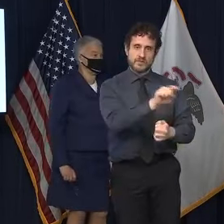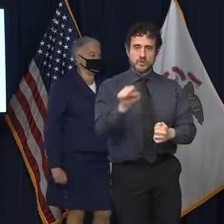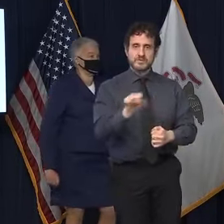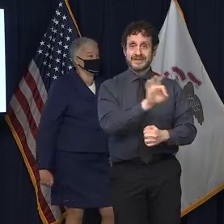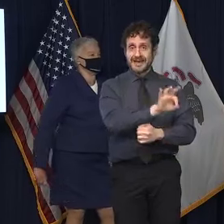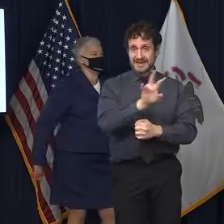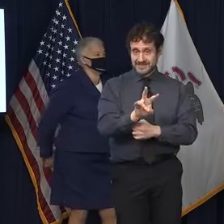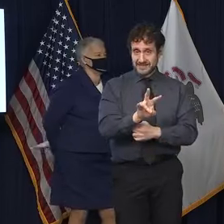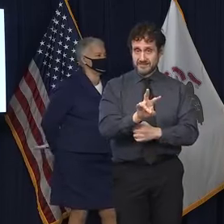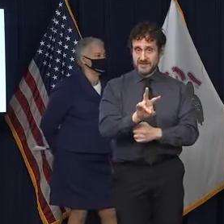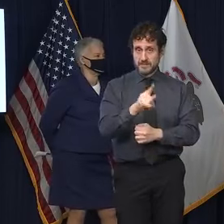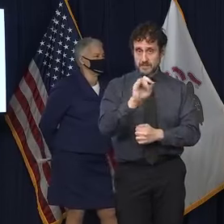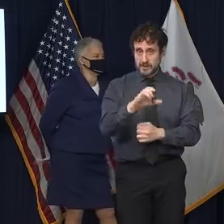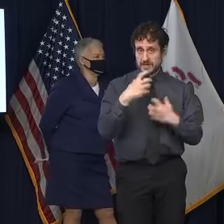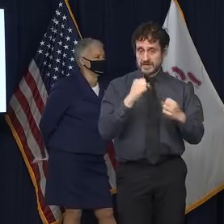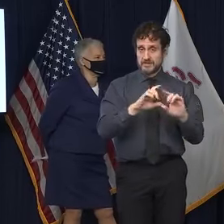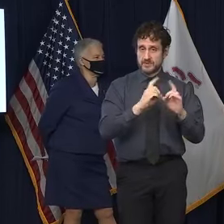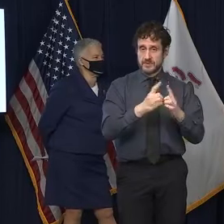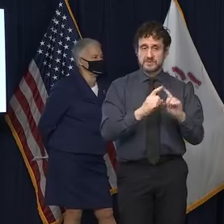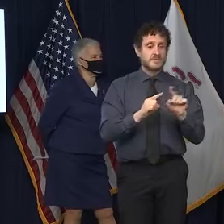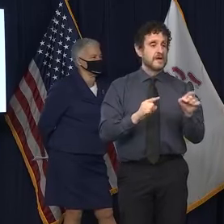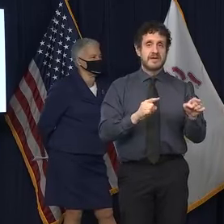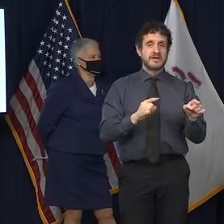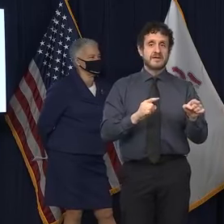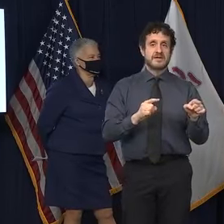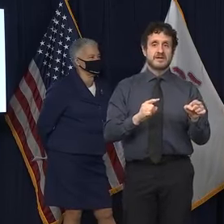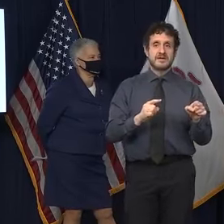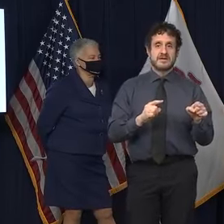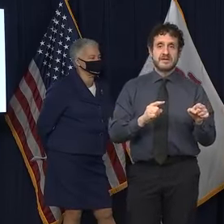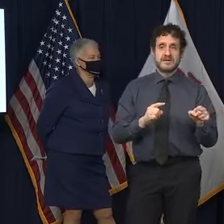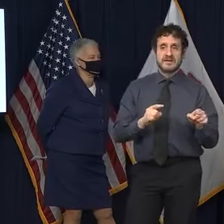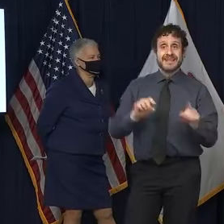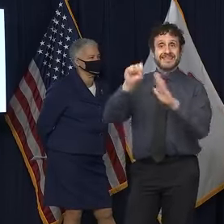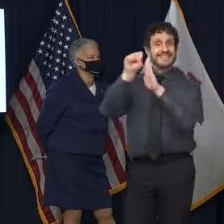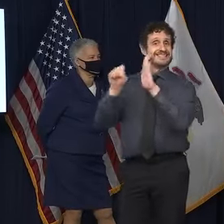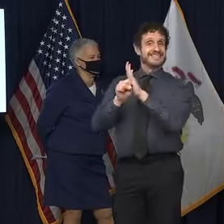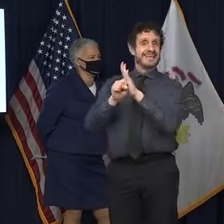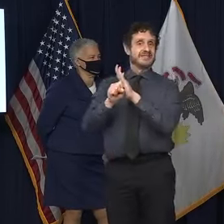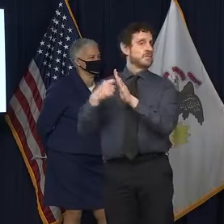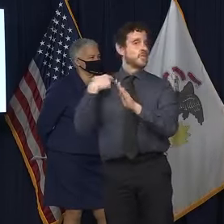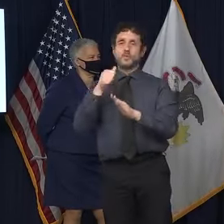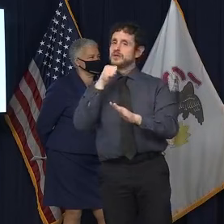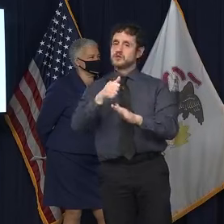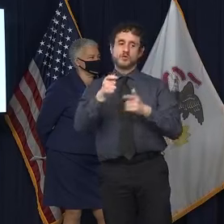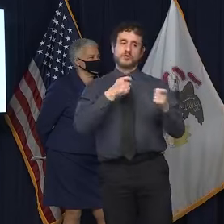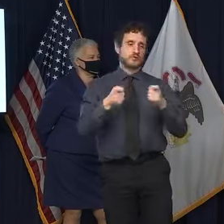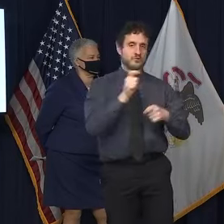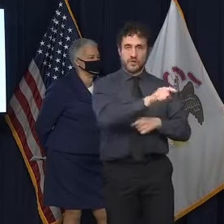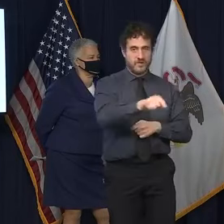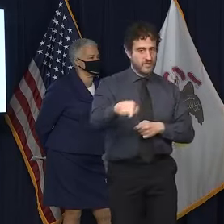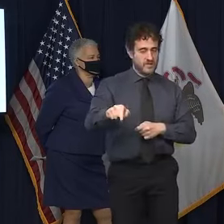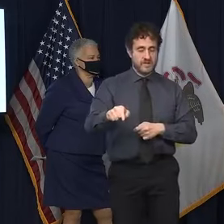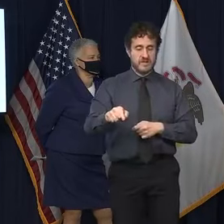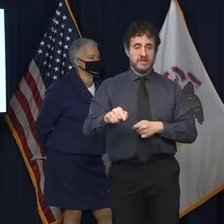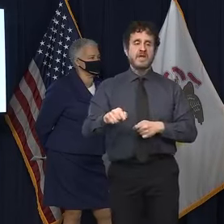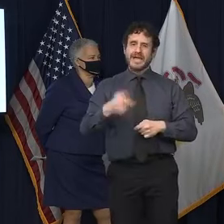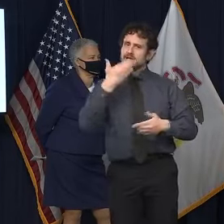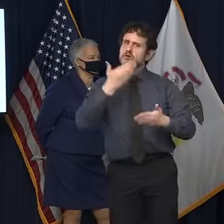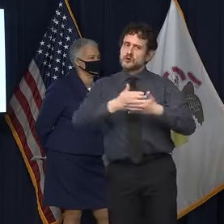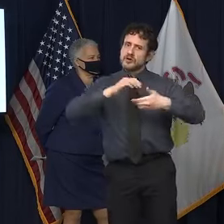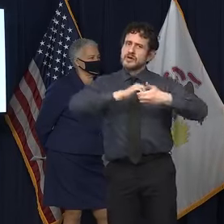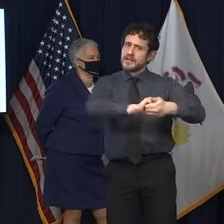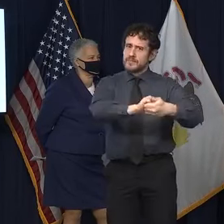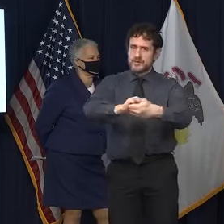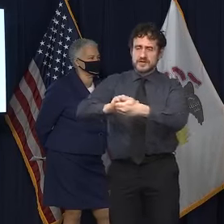departments, but they're not controlled by the department of public health at the state. And so that collaboration, which is a good one and